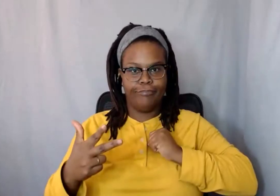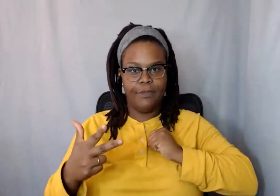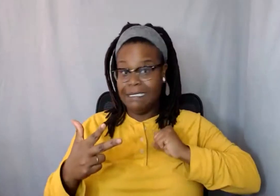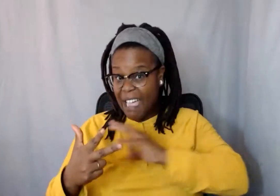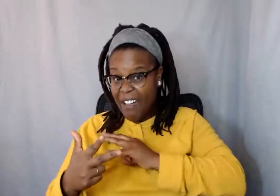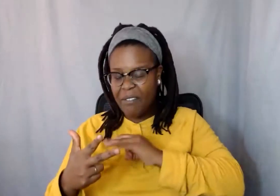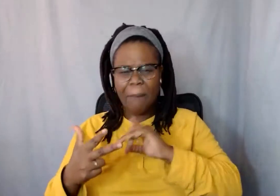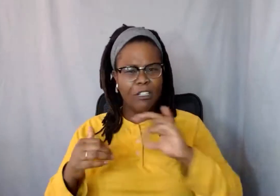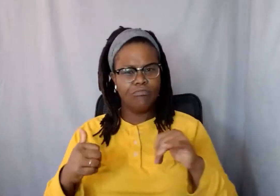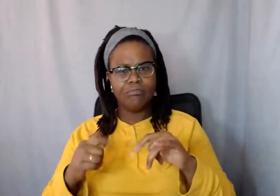Um,